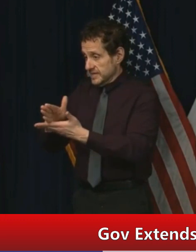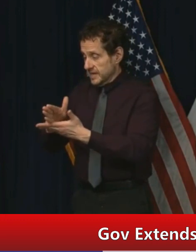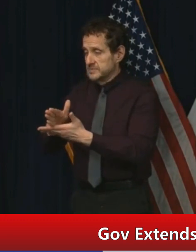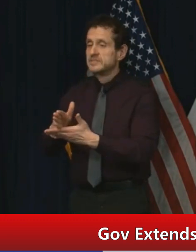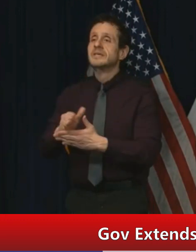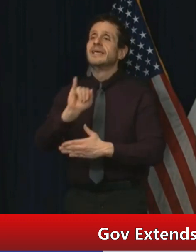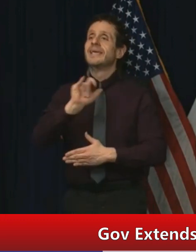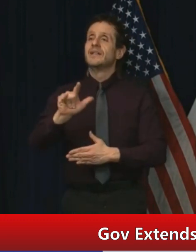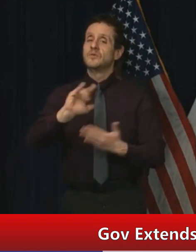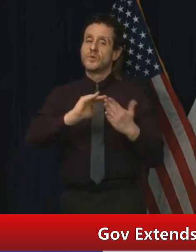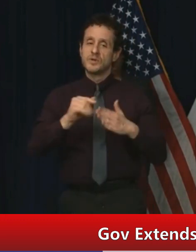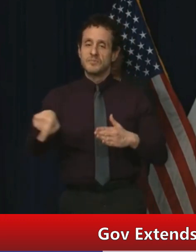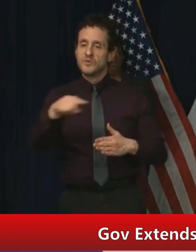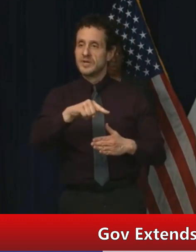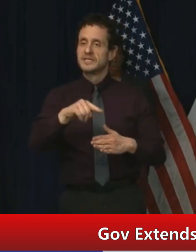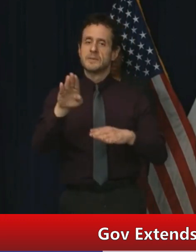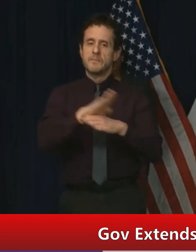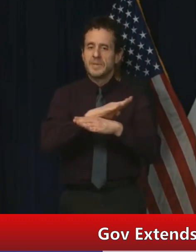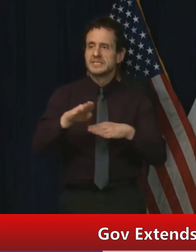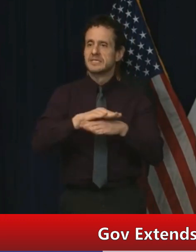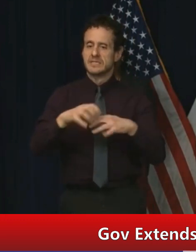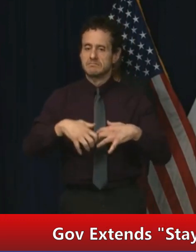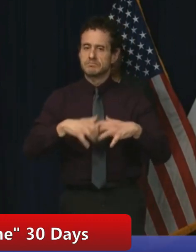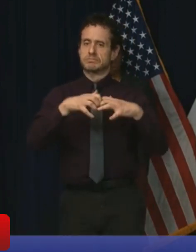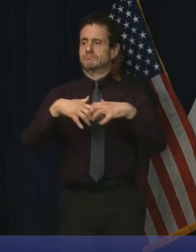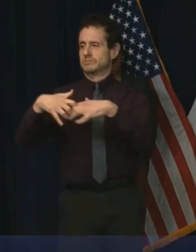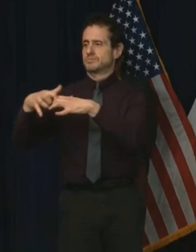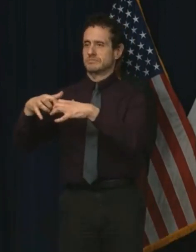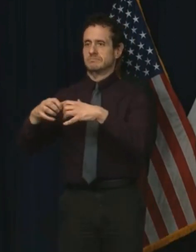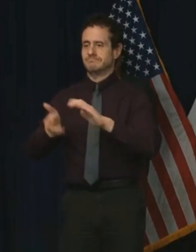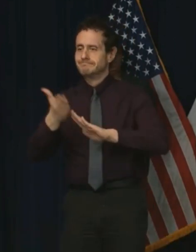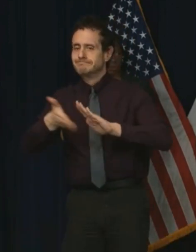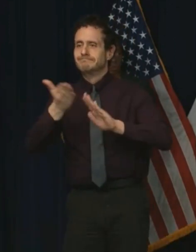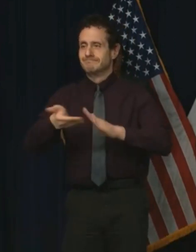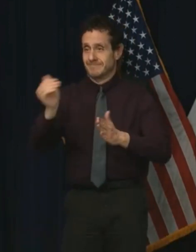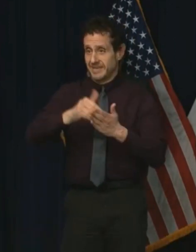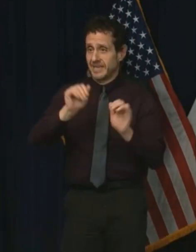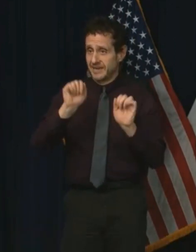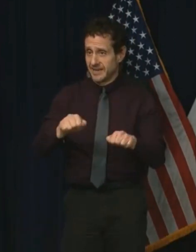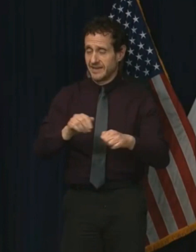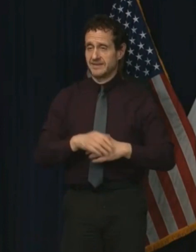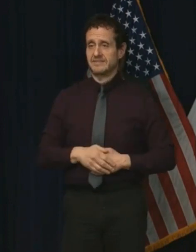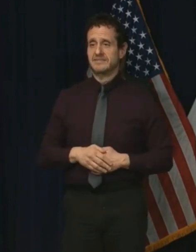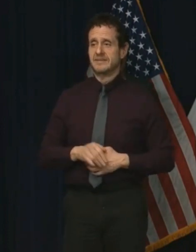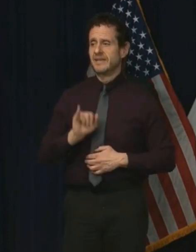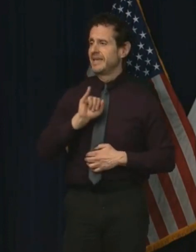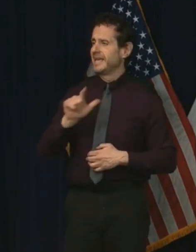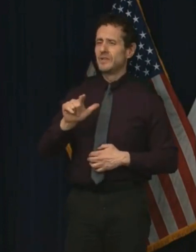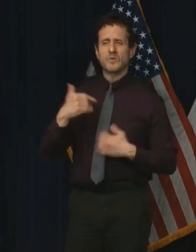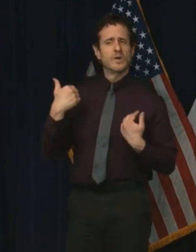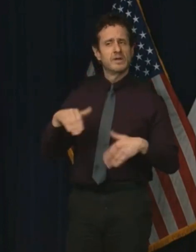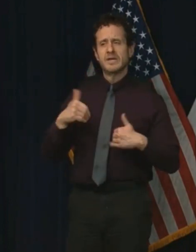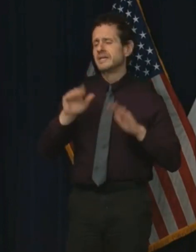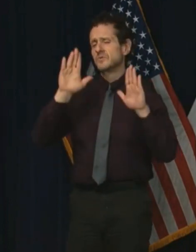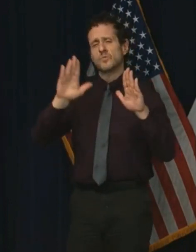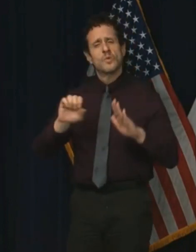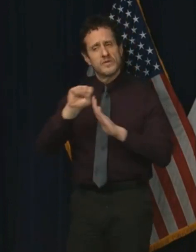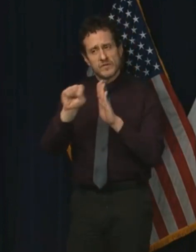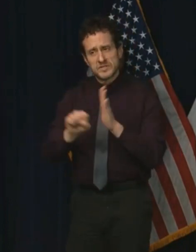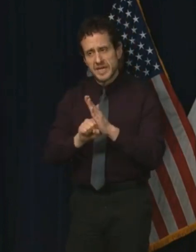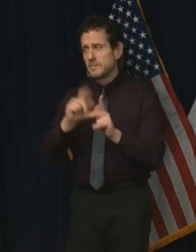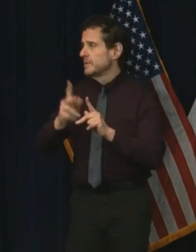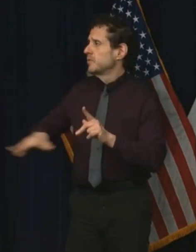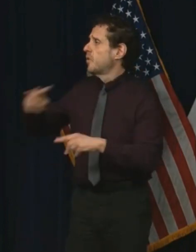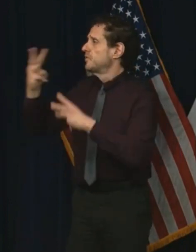communities, from large to small. Illinois is a world-class state that is home to world-class